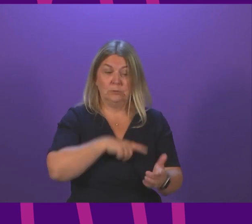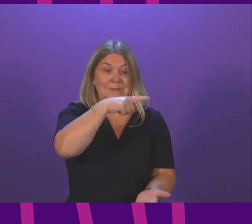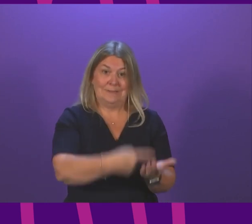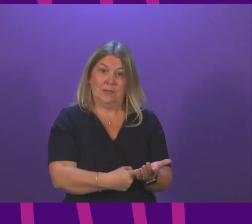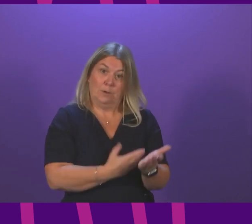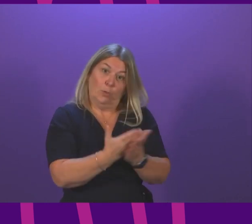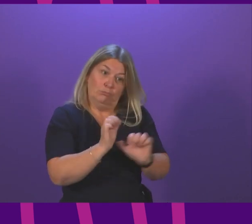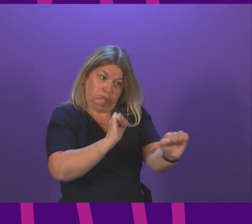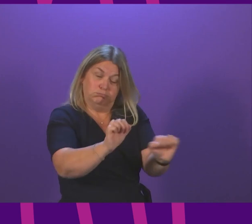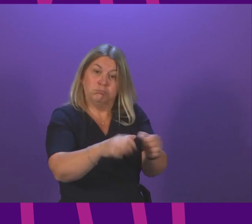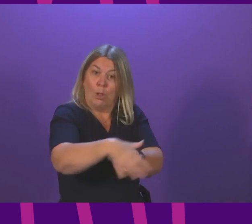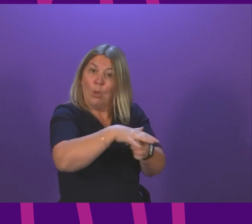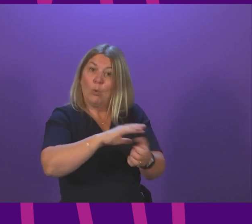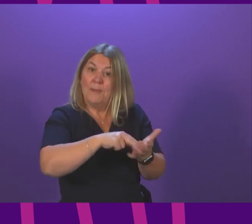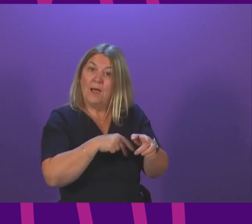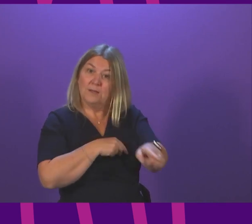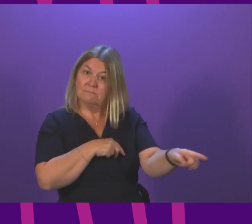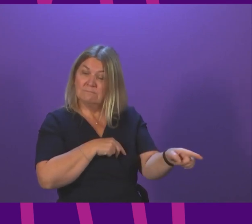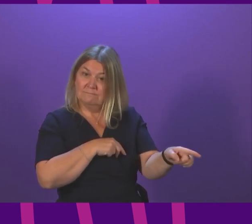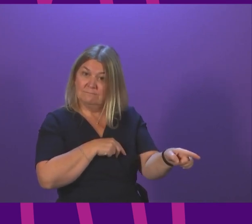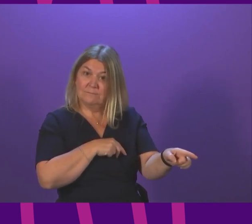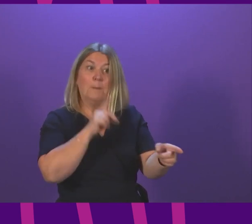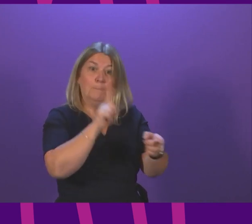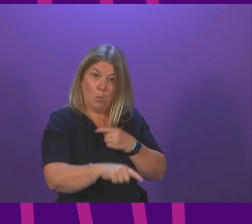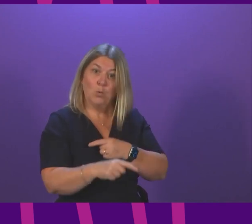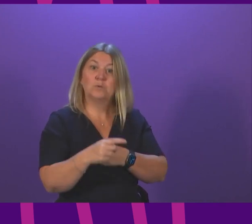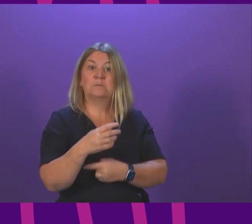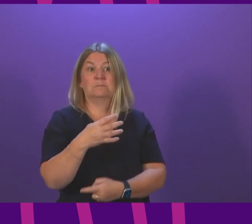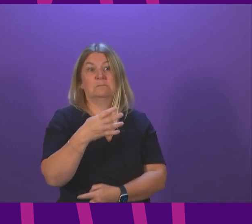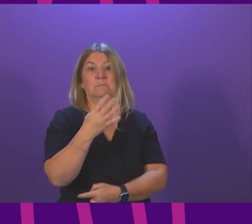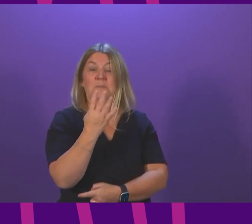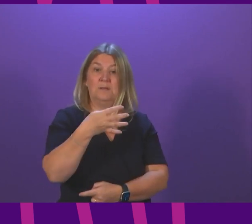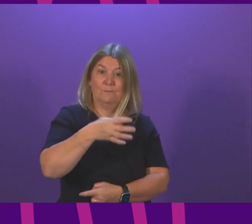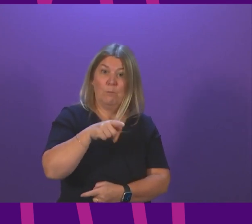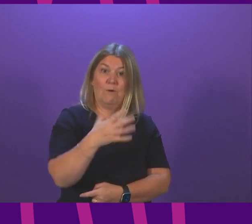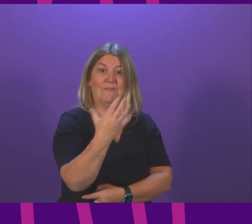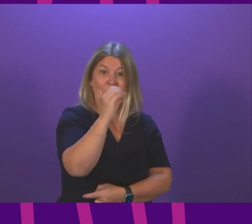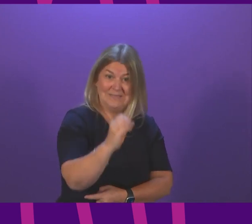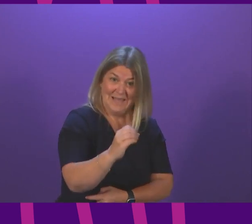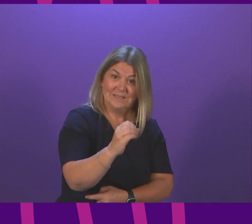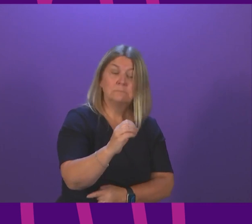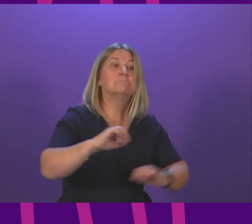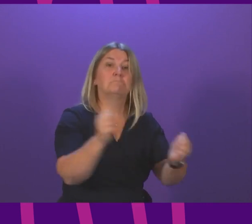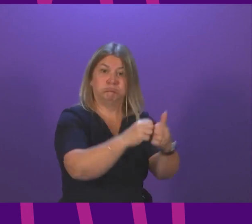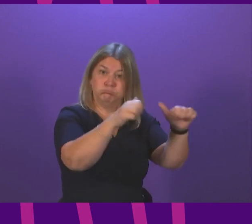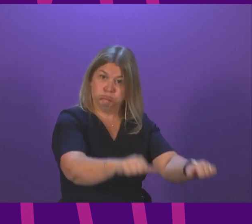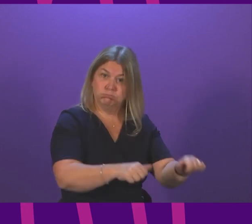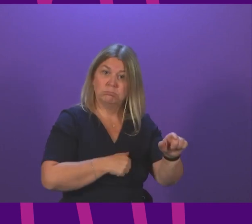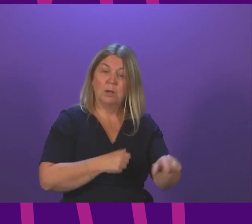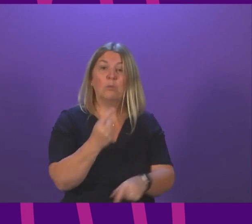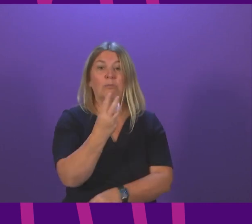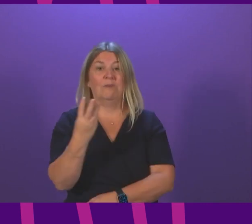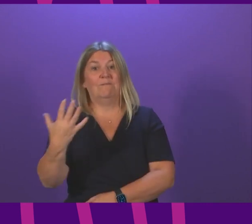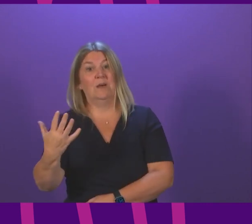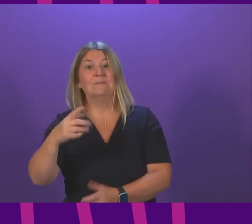by local planning authorities the vast majority of them 94.5% granted planning permission 135 decisions